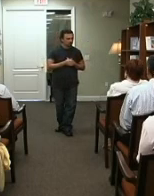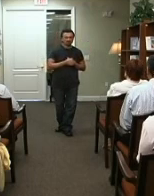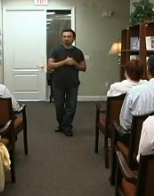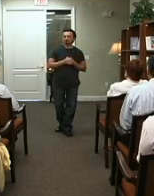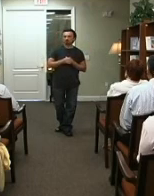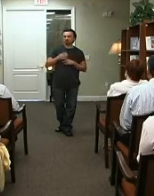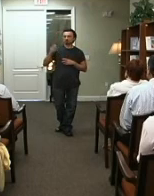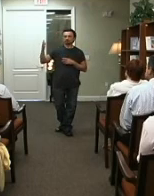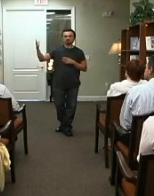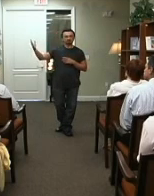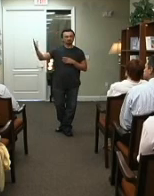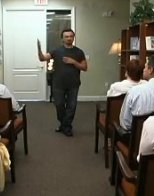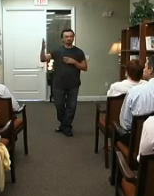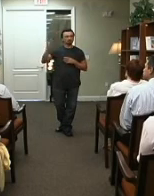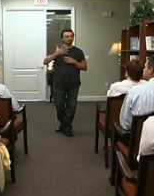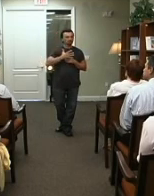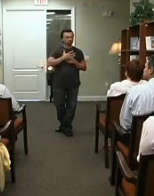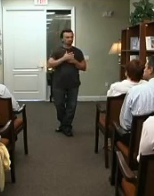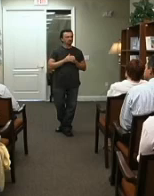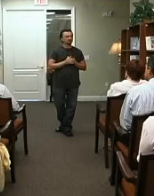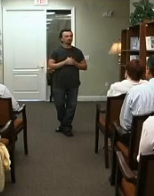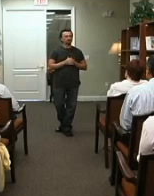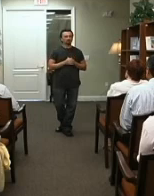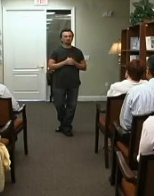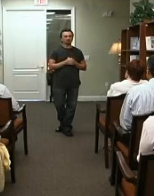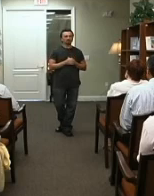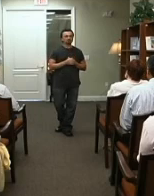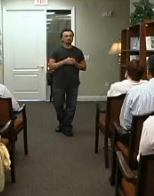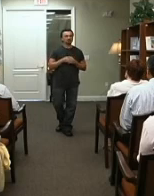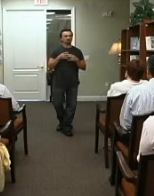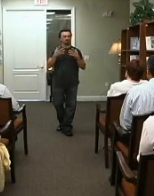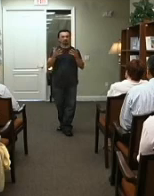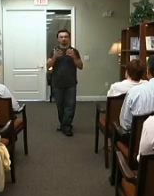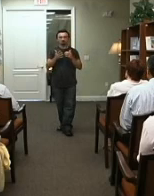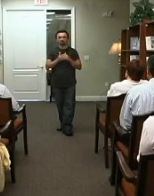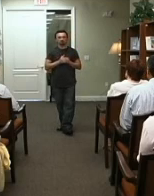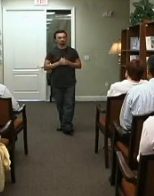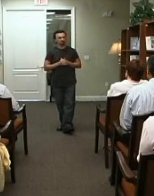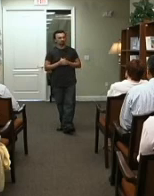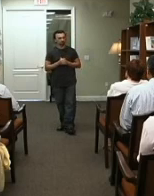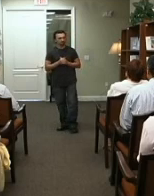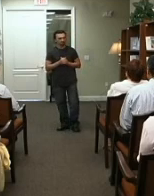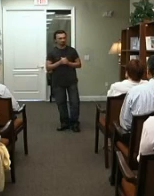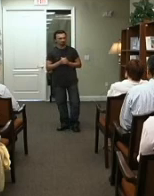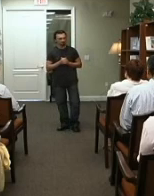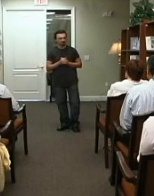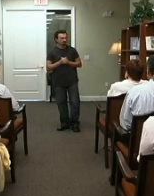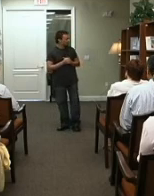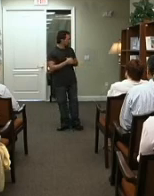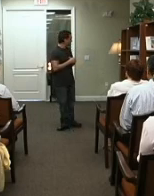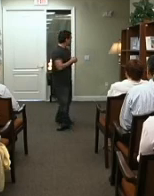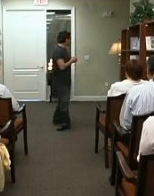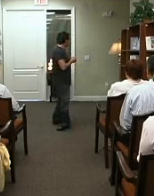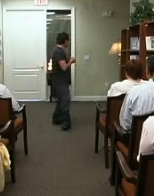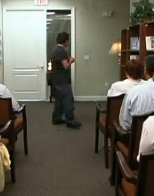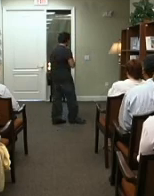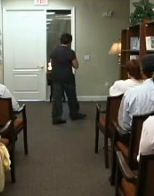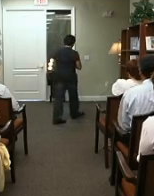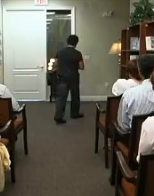And also different colors May come up with different reactions So let's try to see this